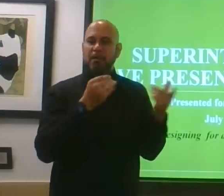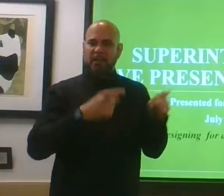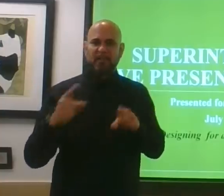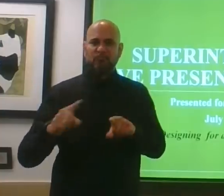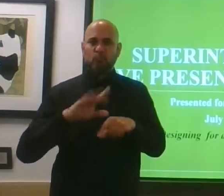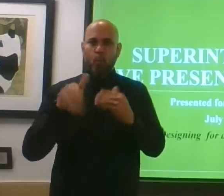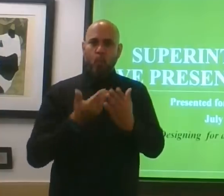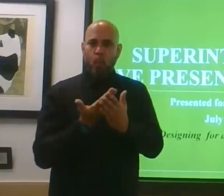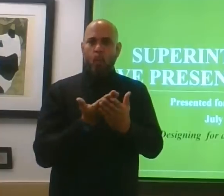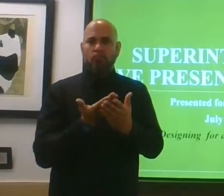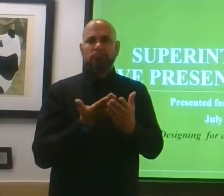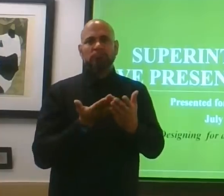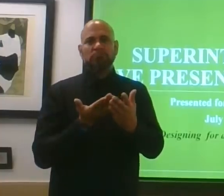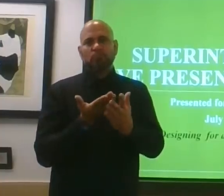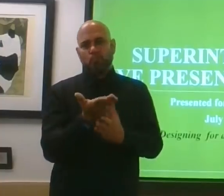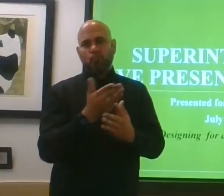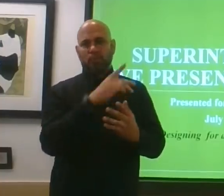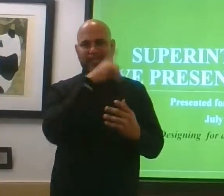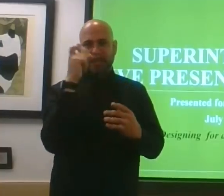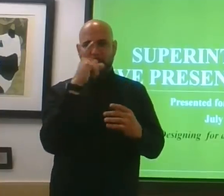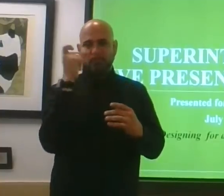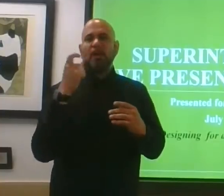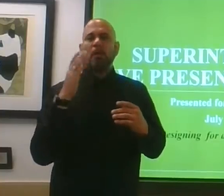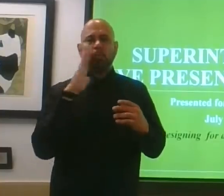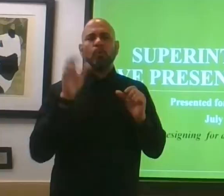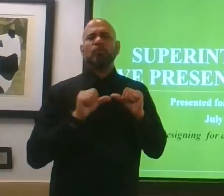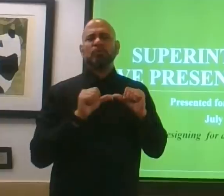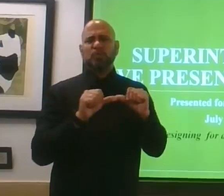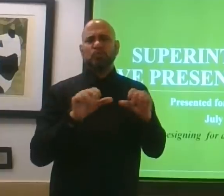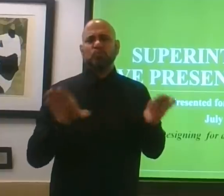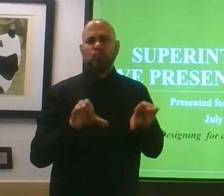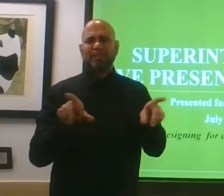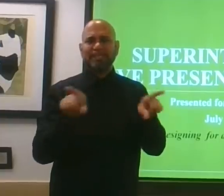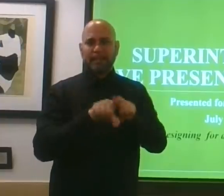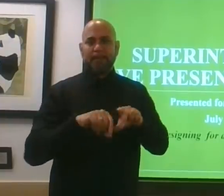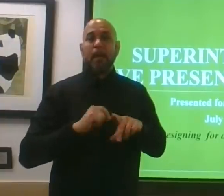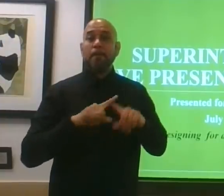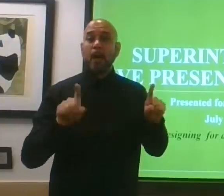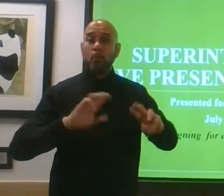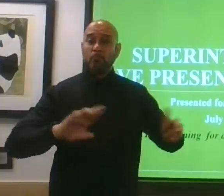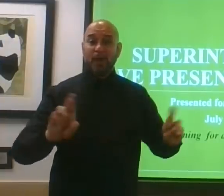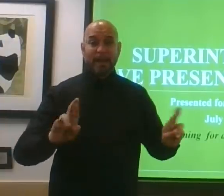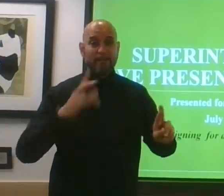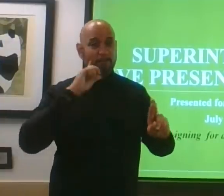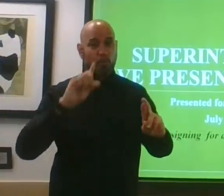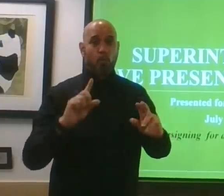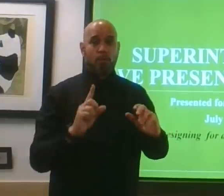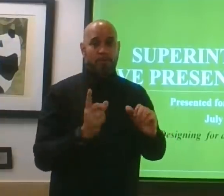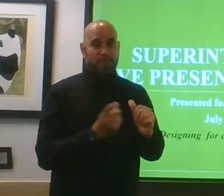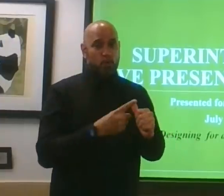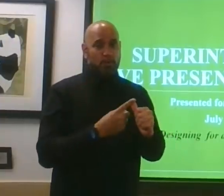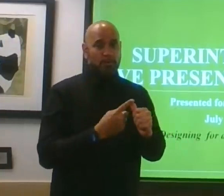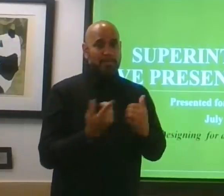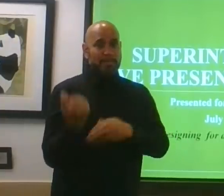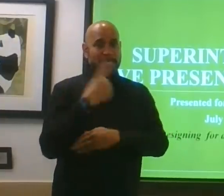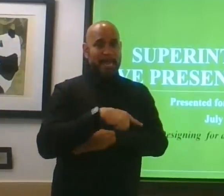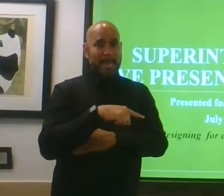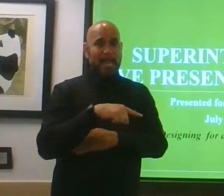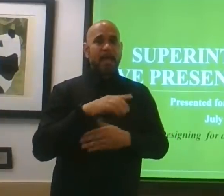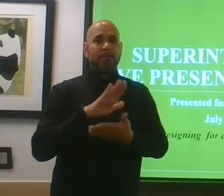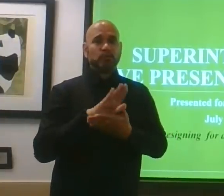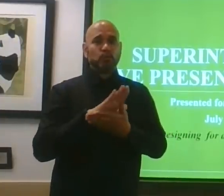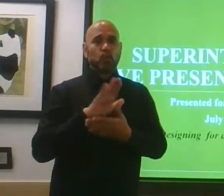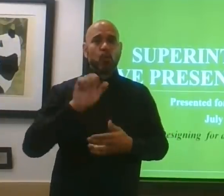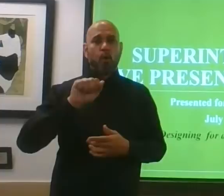we'll continue to do things virtually throughout the summer. But we're getting ready for the first day of school, which is August 3rd. Again,